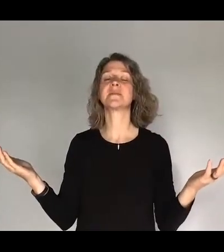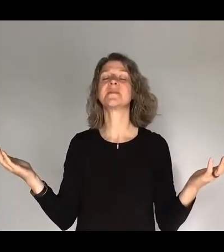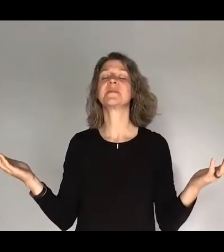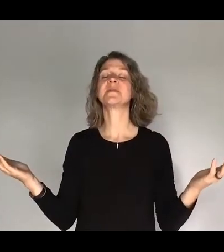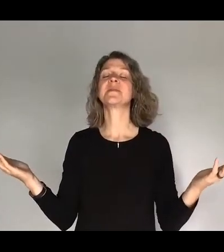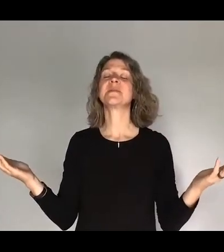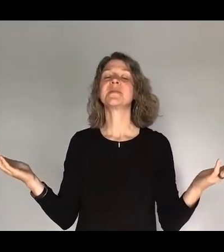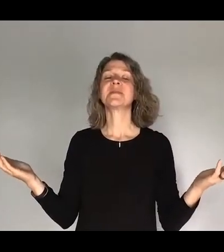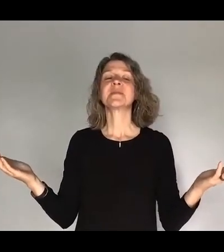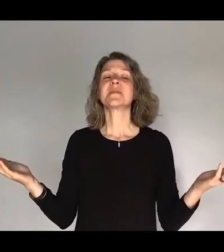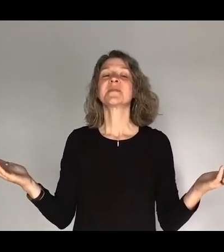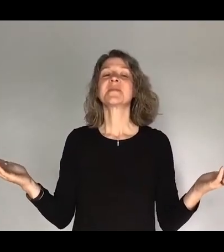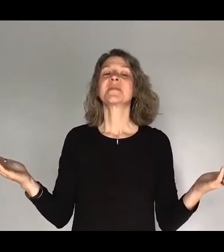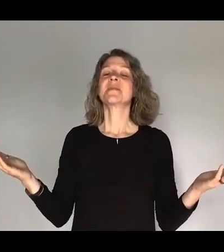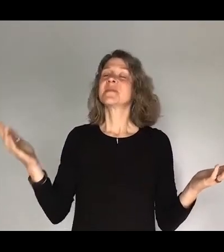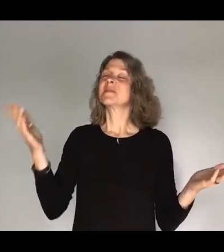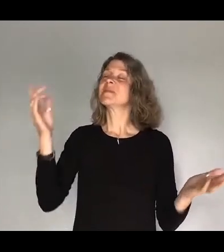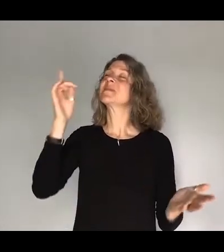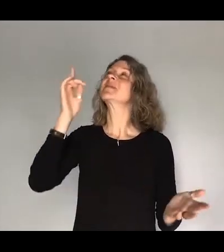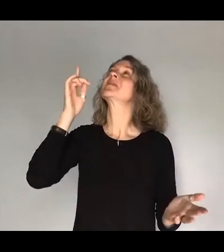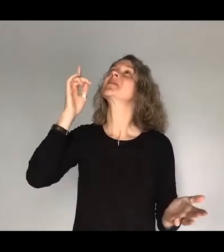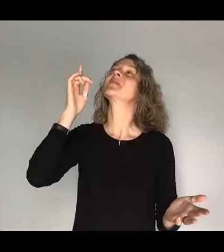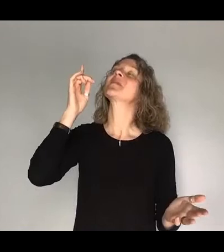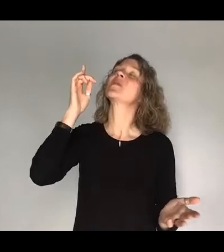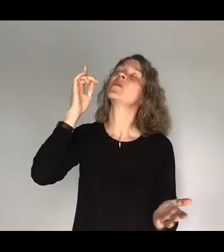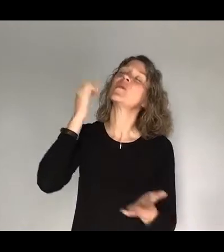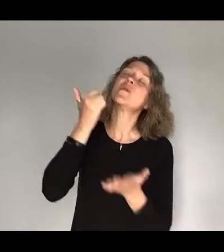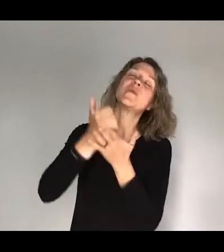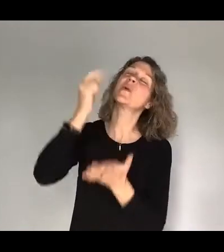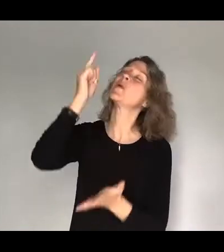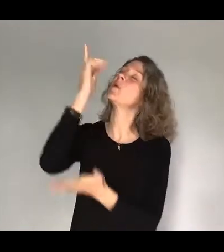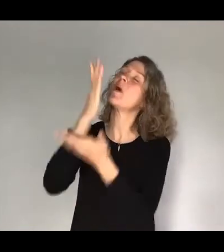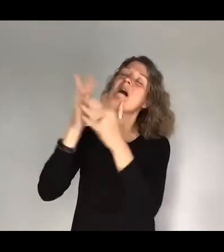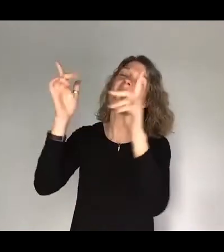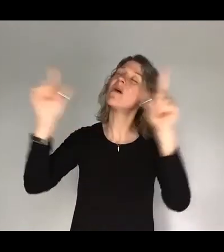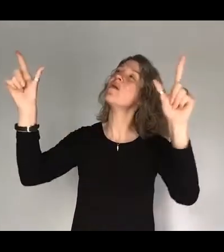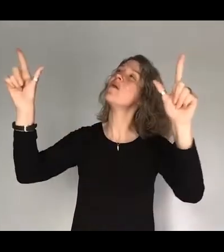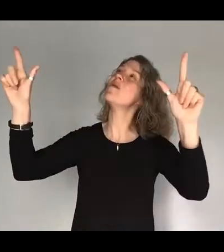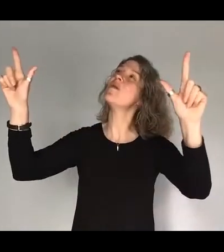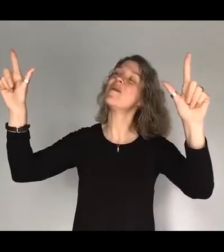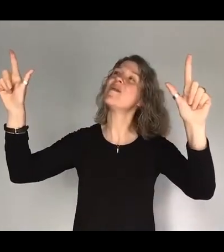For we are You, Lord. For